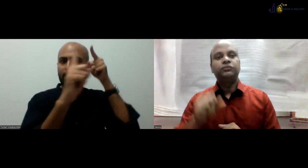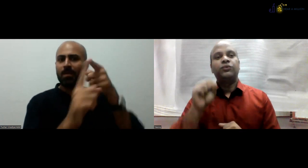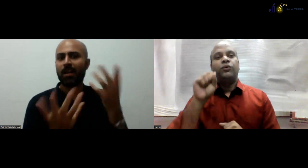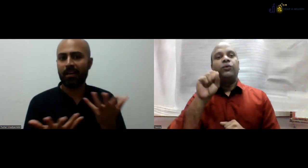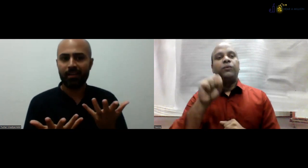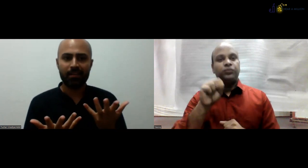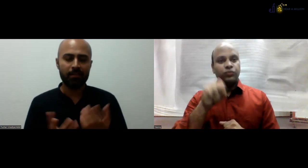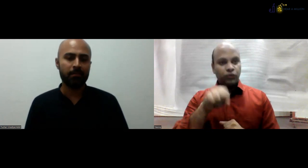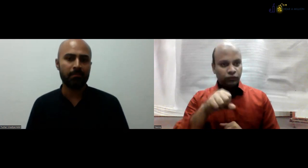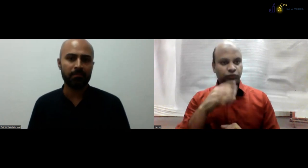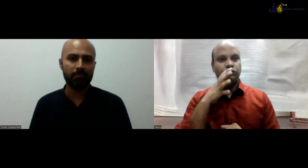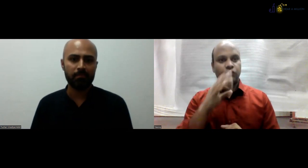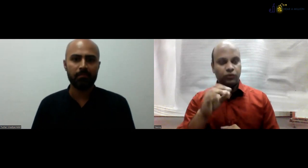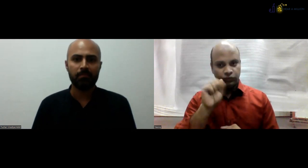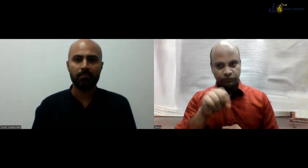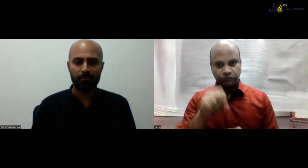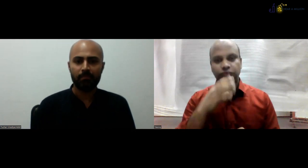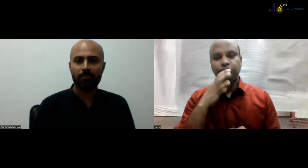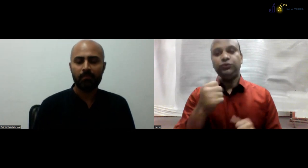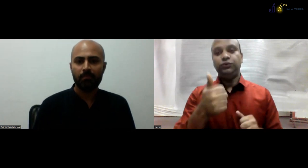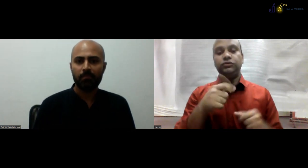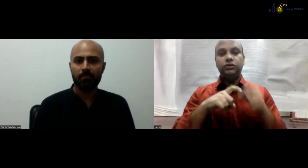Can you please let us know about the process? What is the aim?